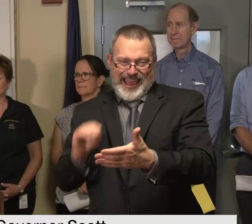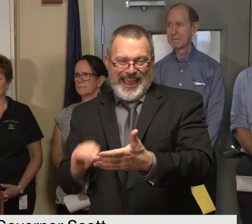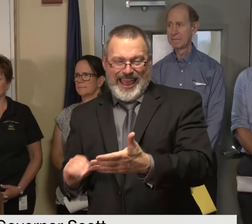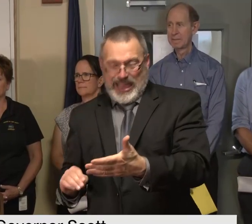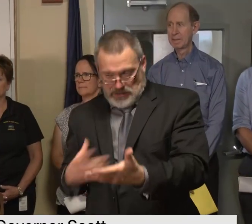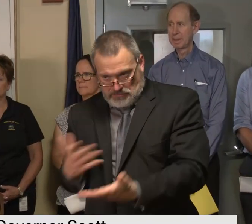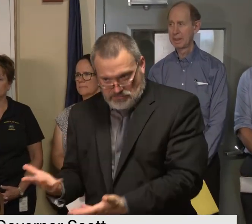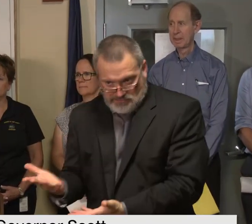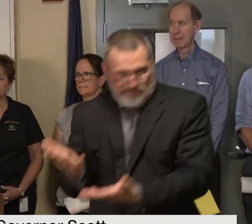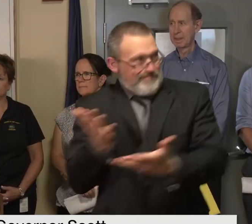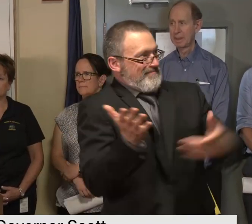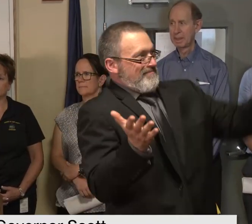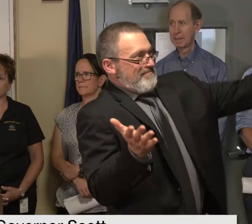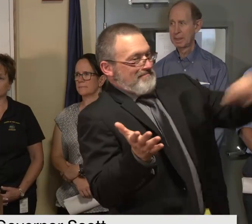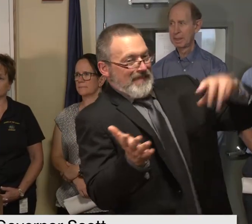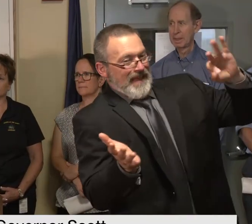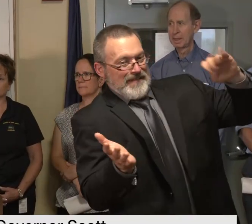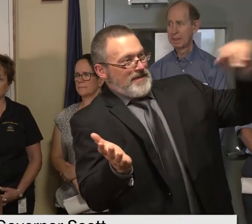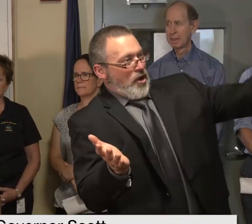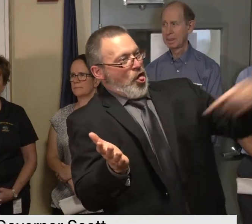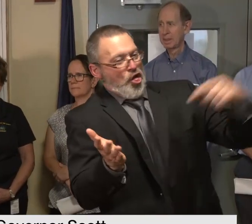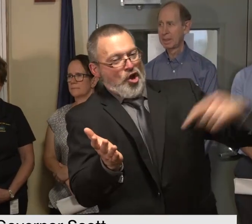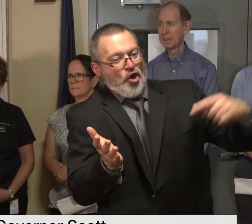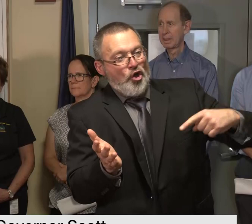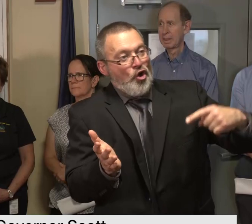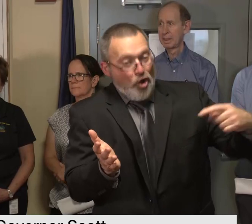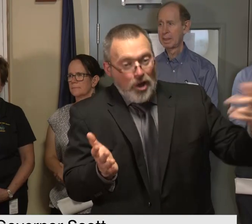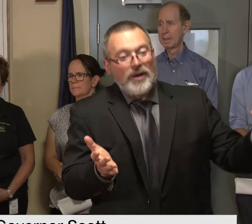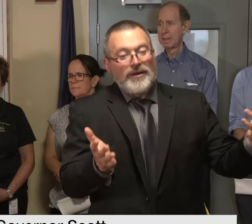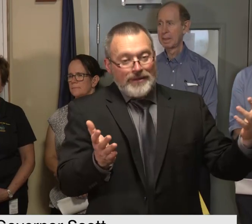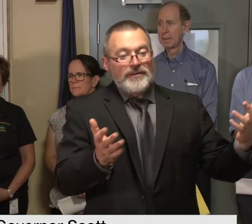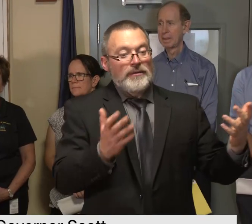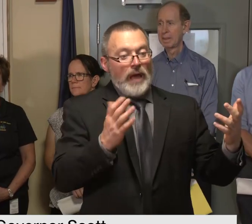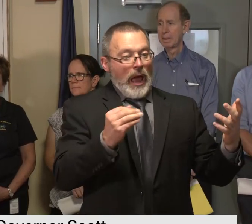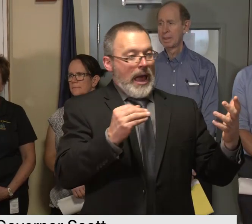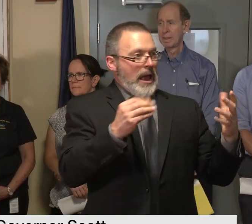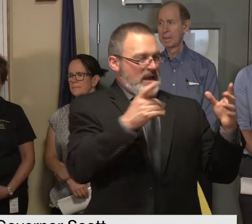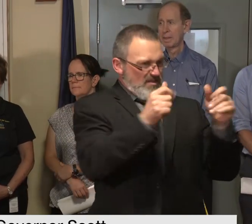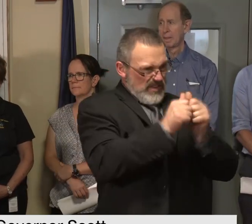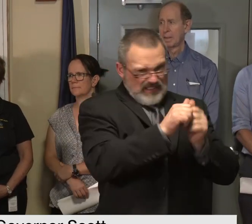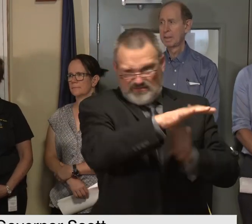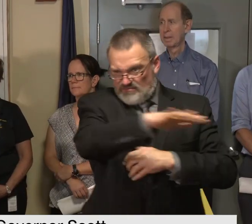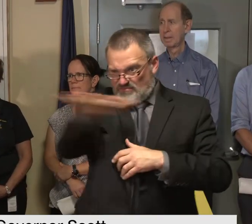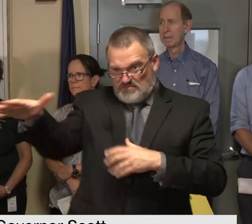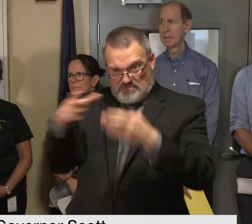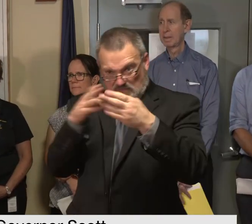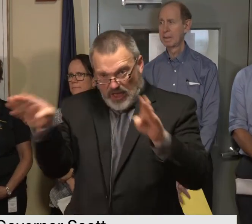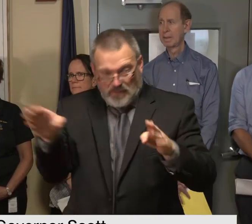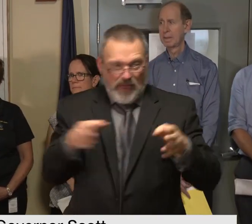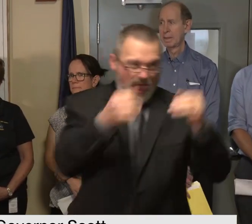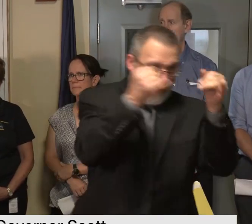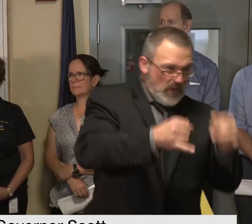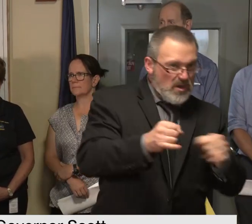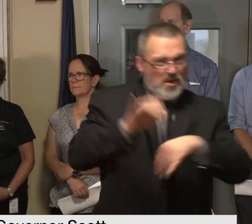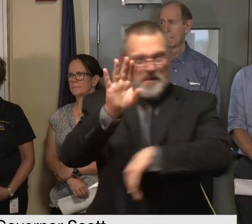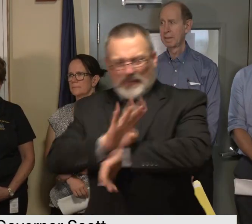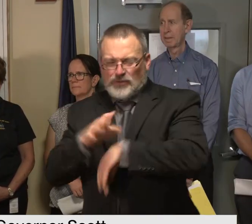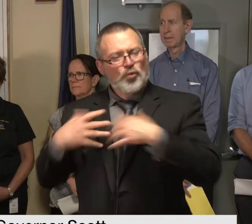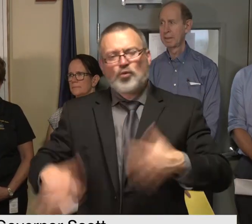assistance but it also gives us a tool to accumulate and determine how much damage we have to businesses